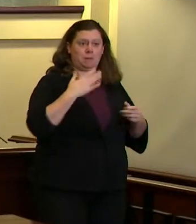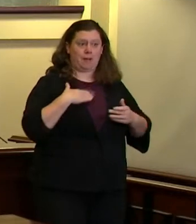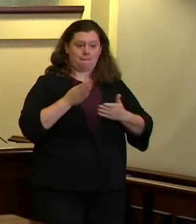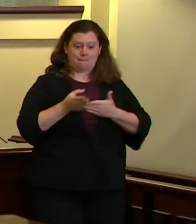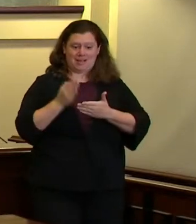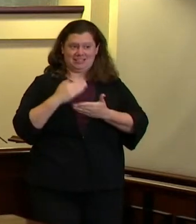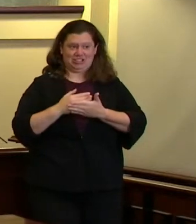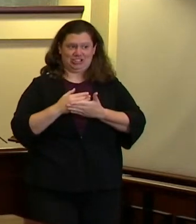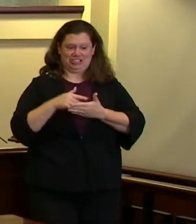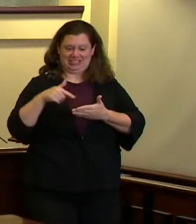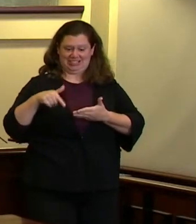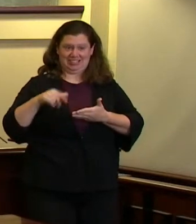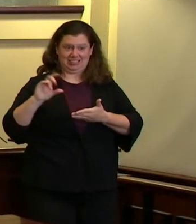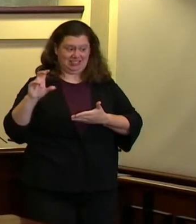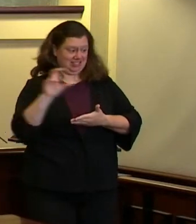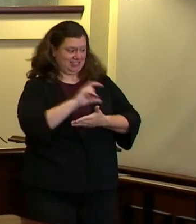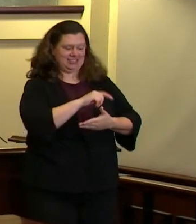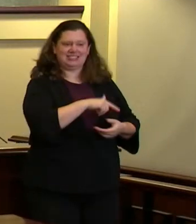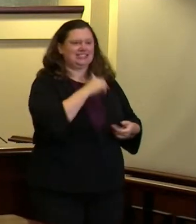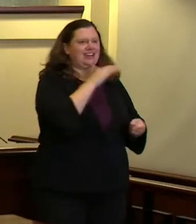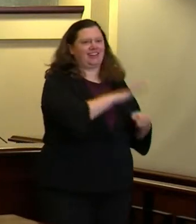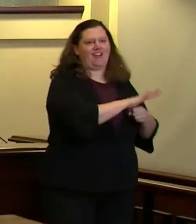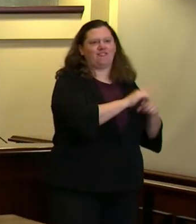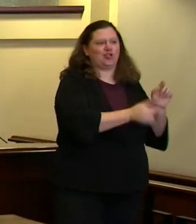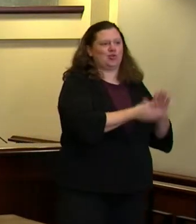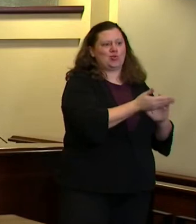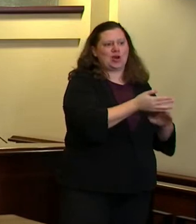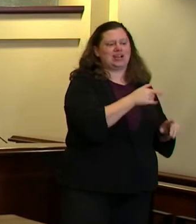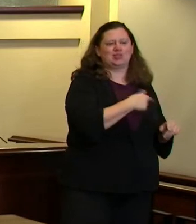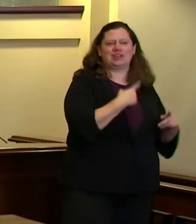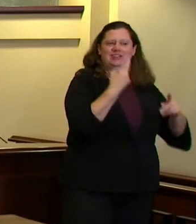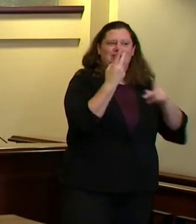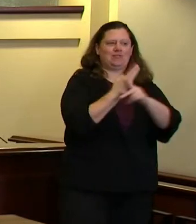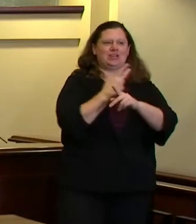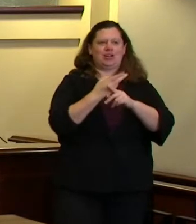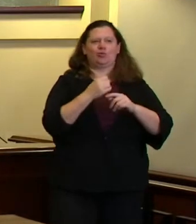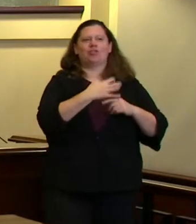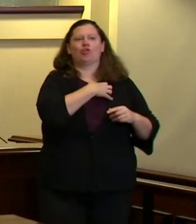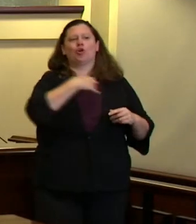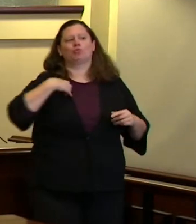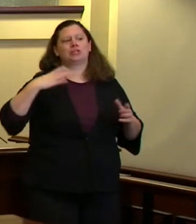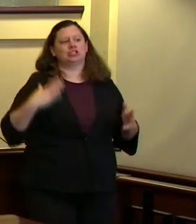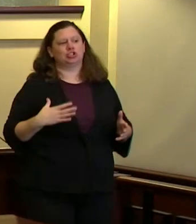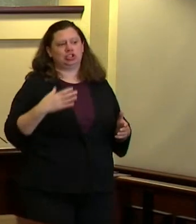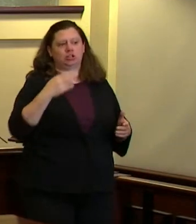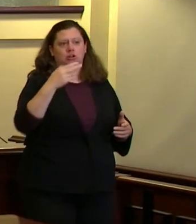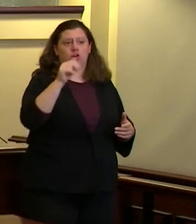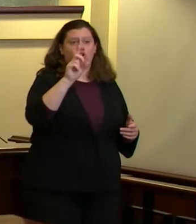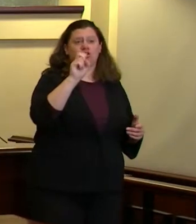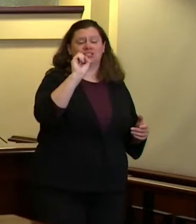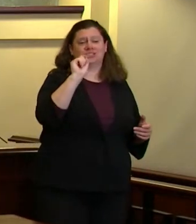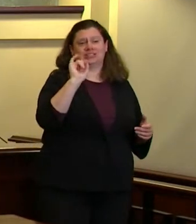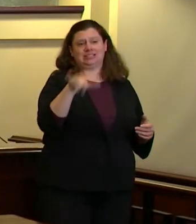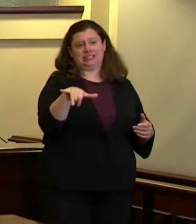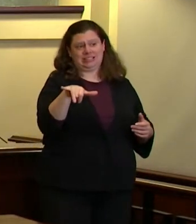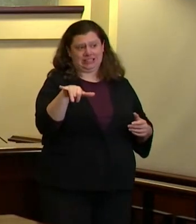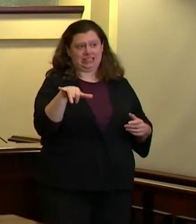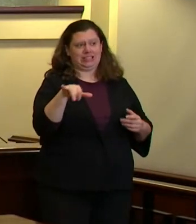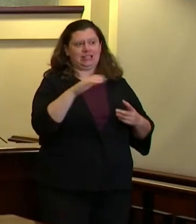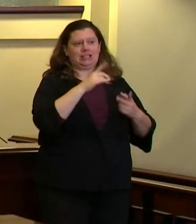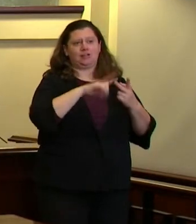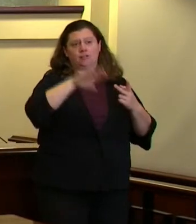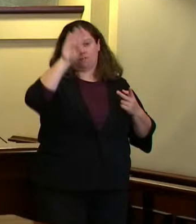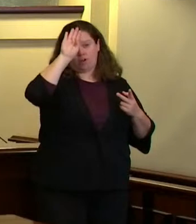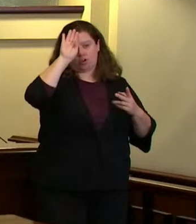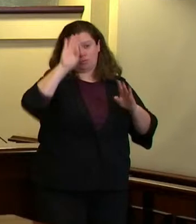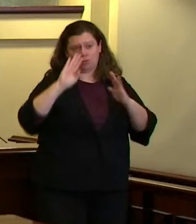the the back and forth i've been having with commissioner hardesty and the bureau of emergency management and the fire bureau is